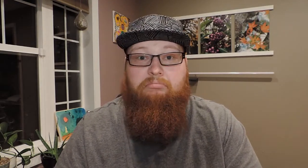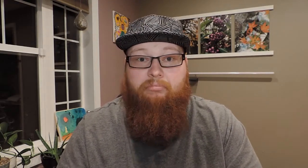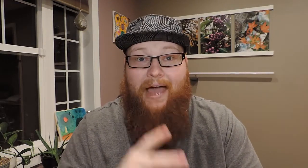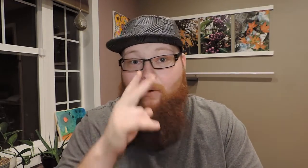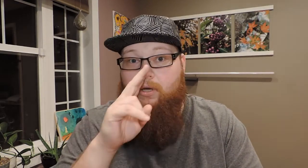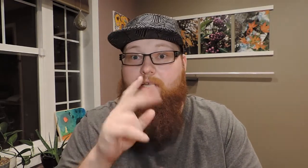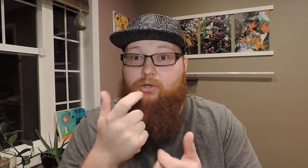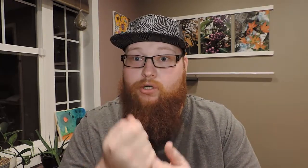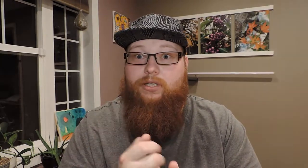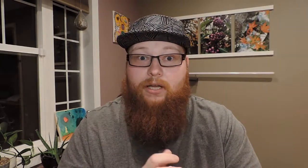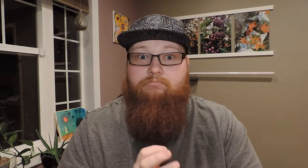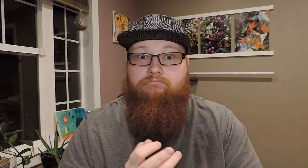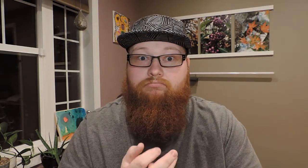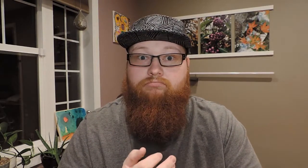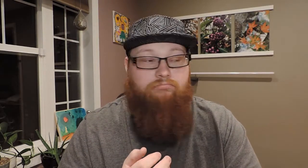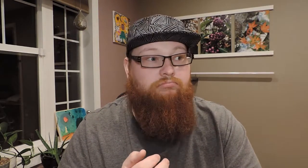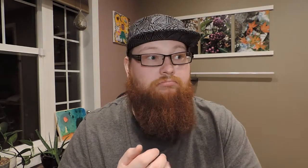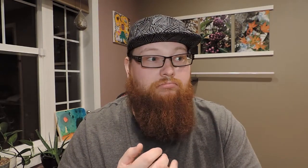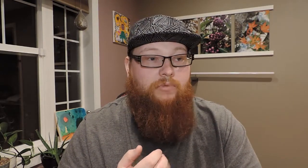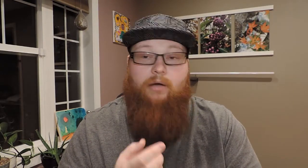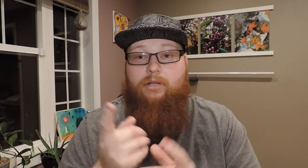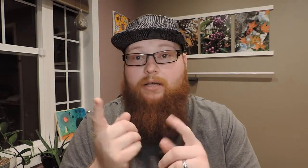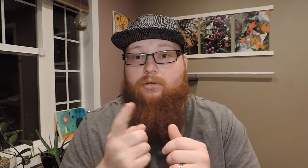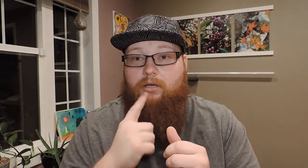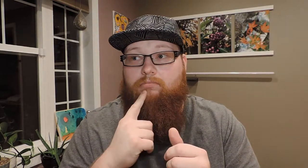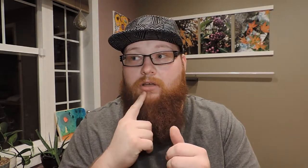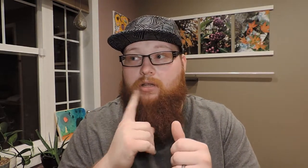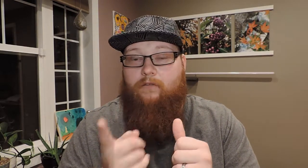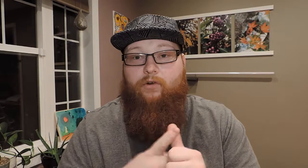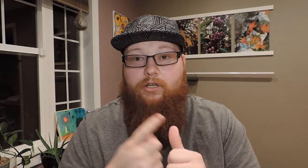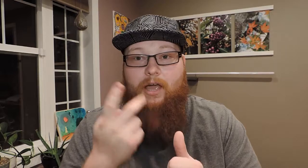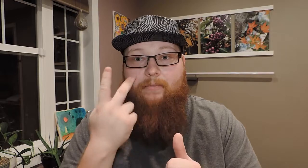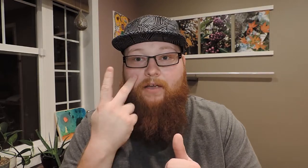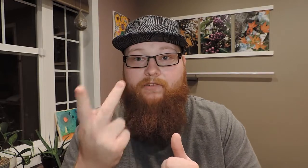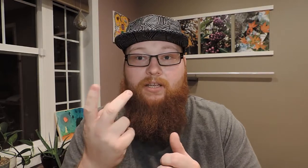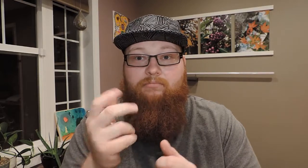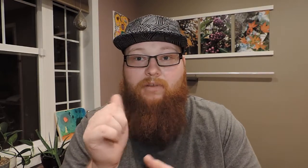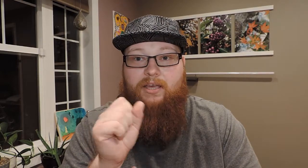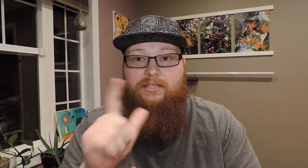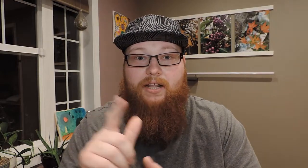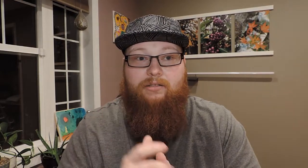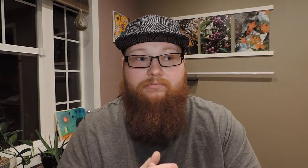That was interesting. I was actually, the first time I've seen ASL.